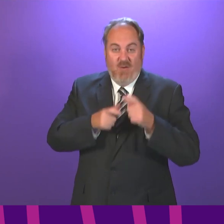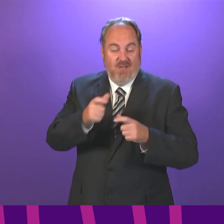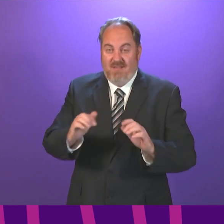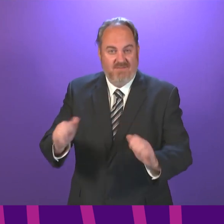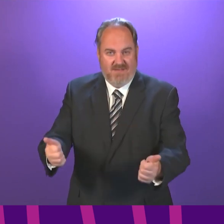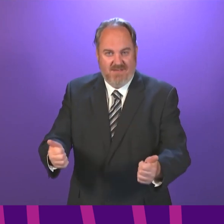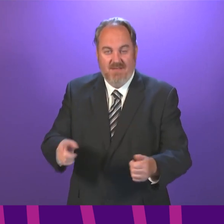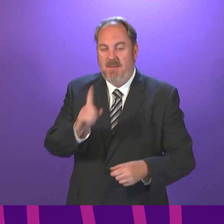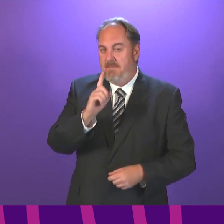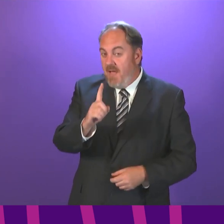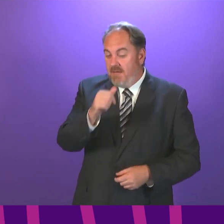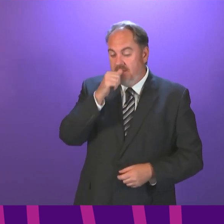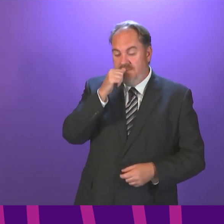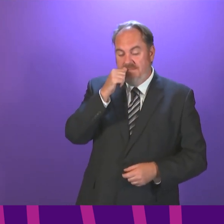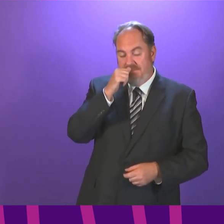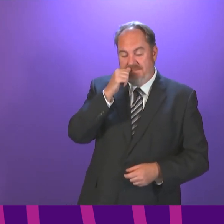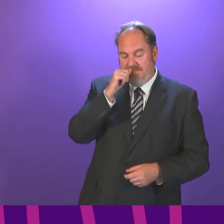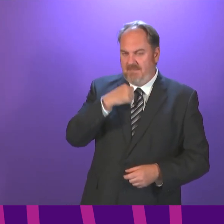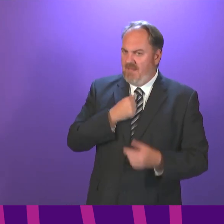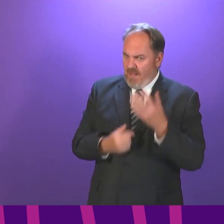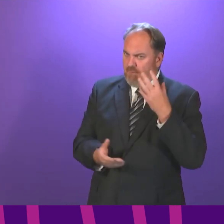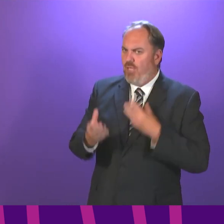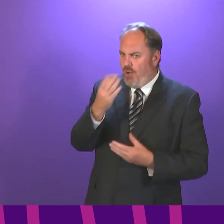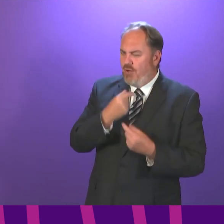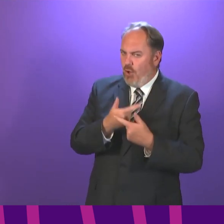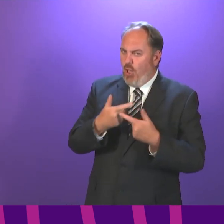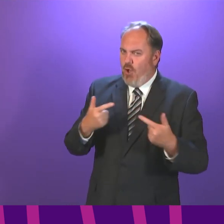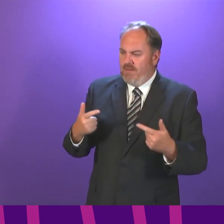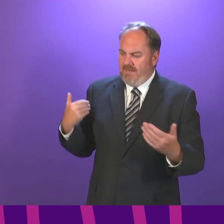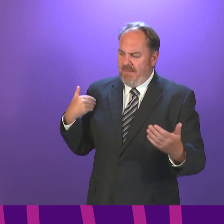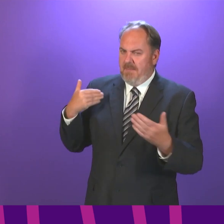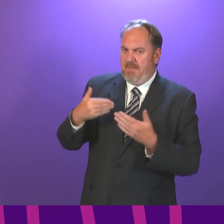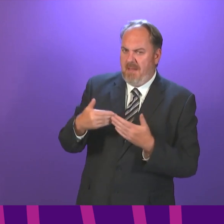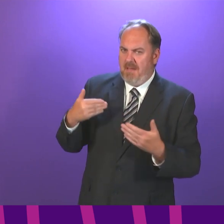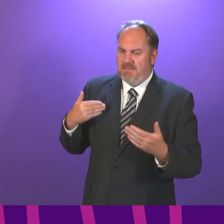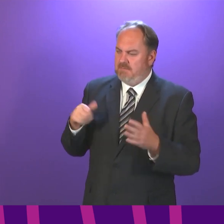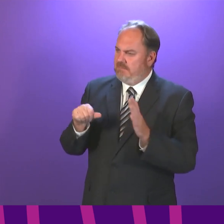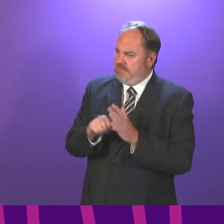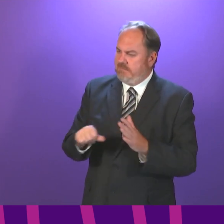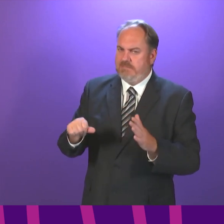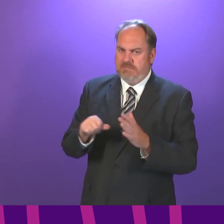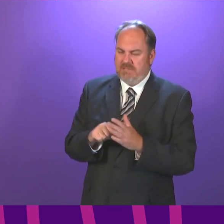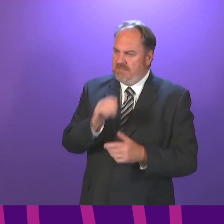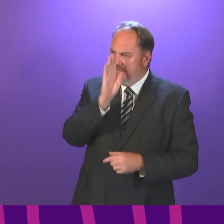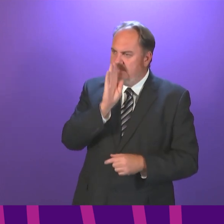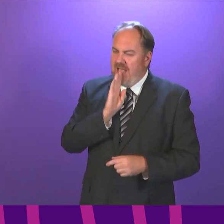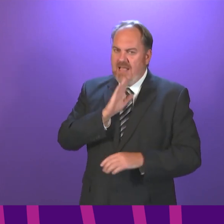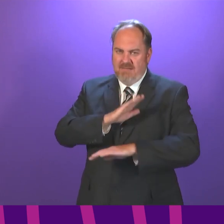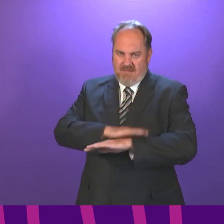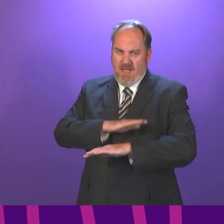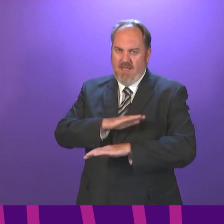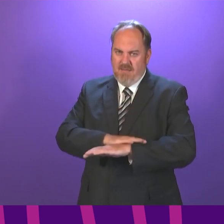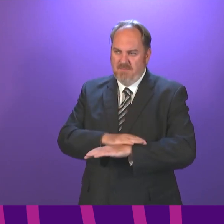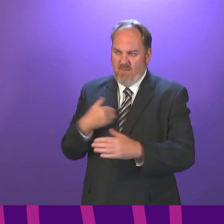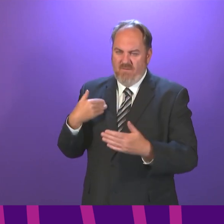if there is one thing I have learned, and I like to think I have learned more than one thing over these past grim, challenging, difficult